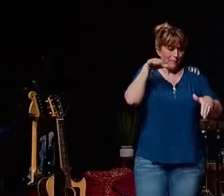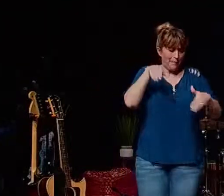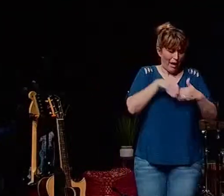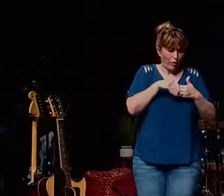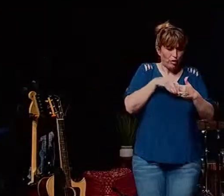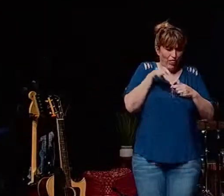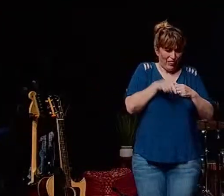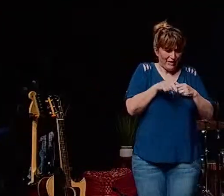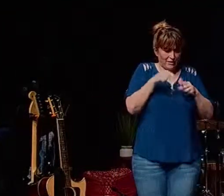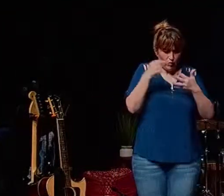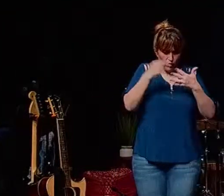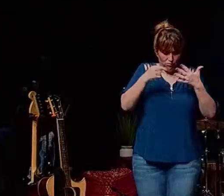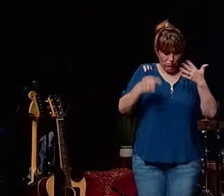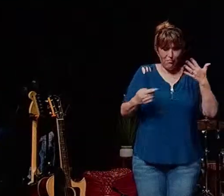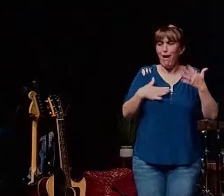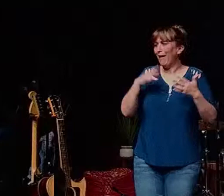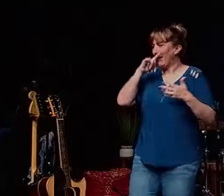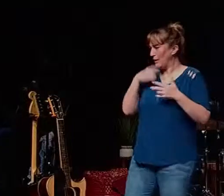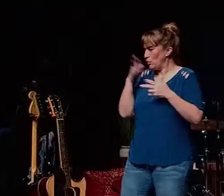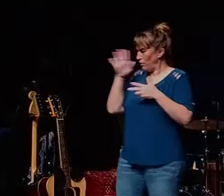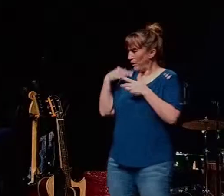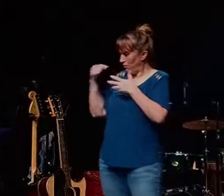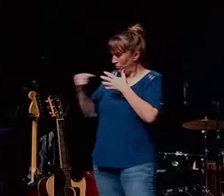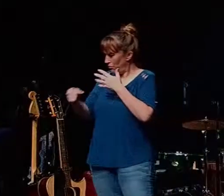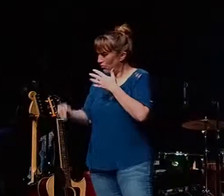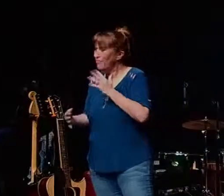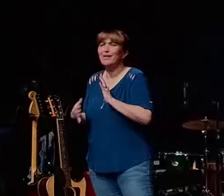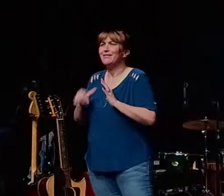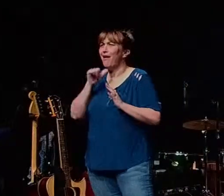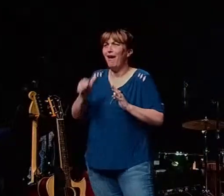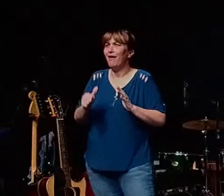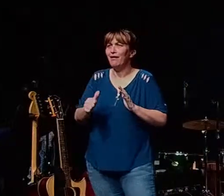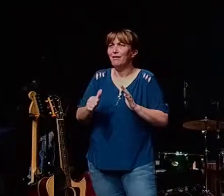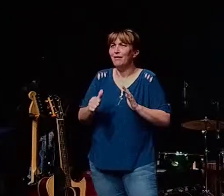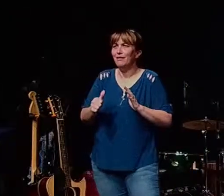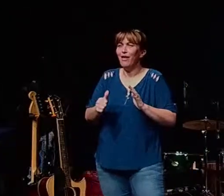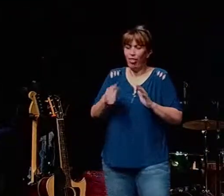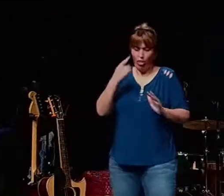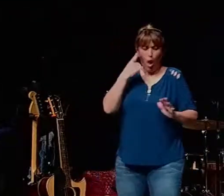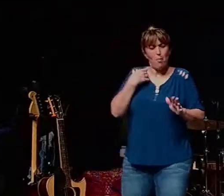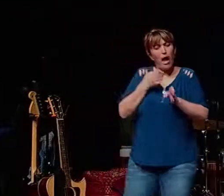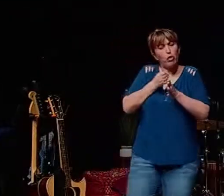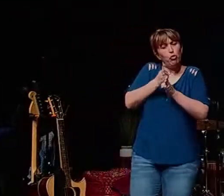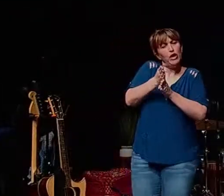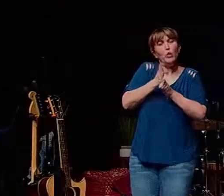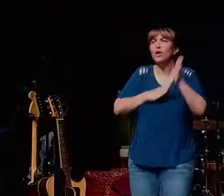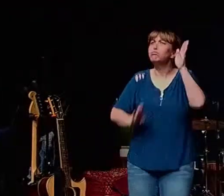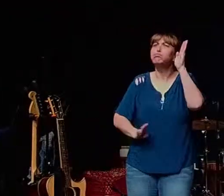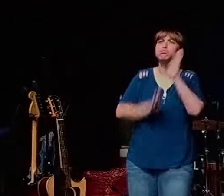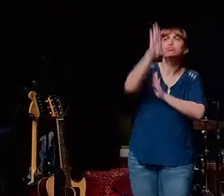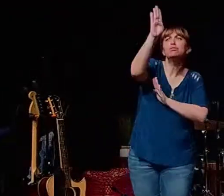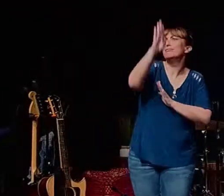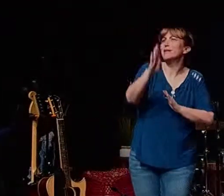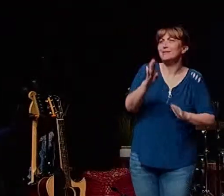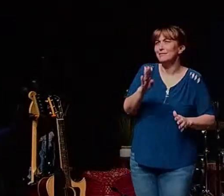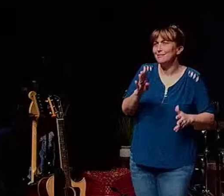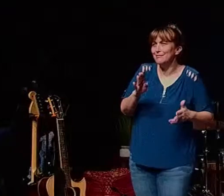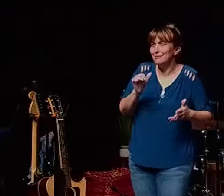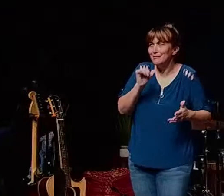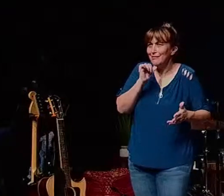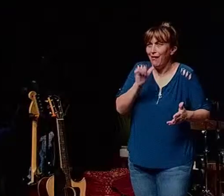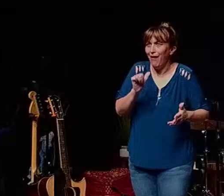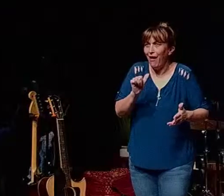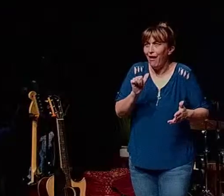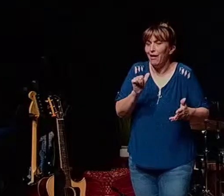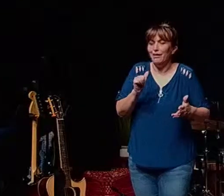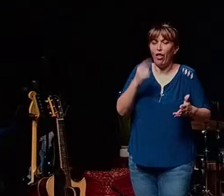you thought the kids are going to turn out this way but they're not you thought your career will take off and your your peace that you